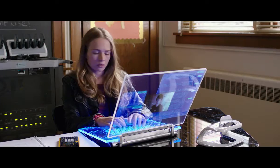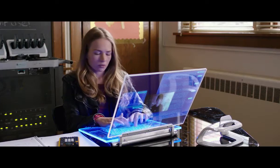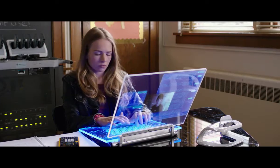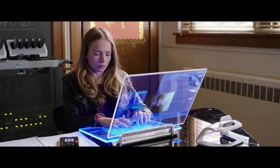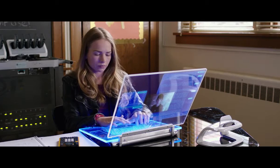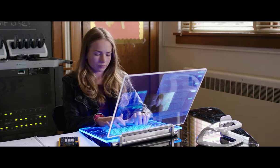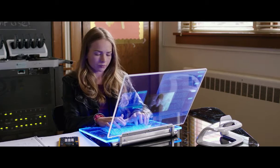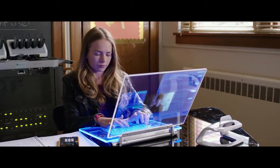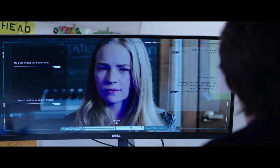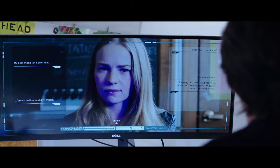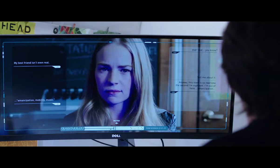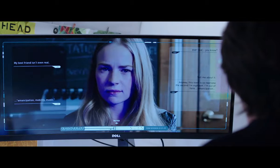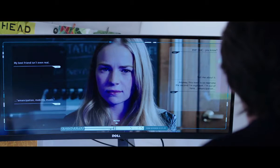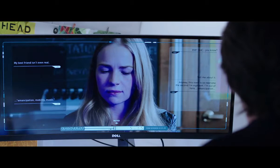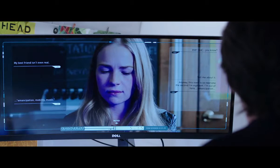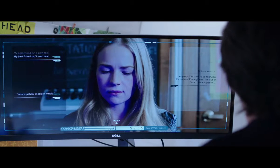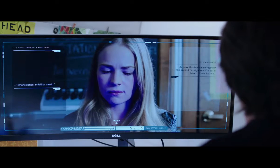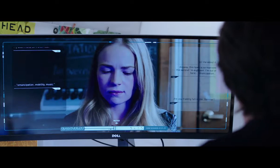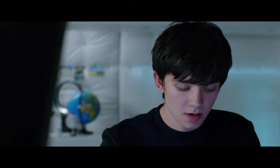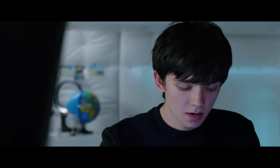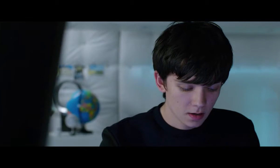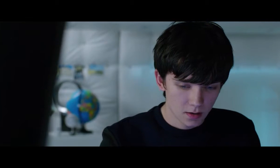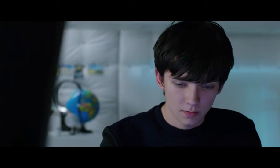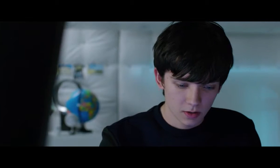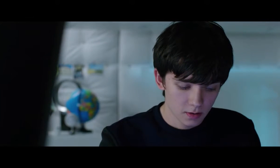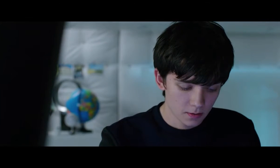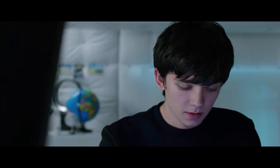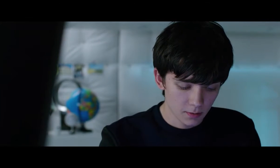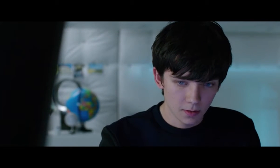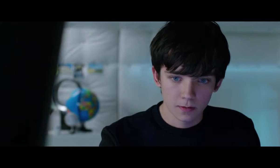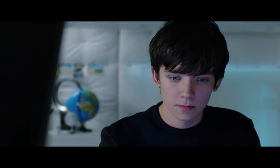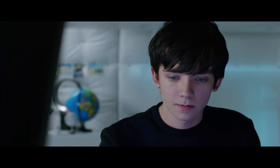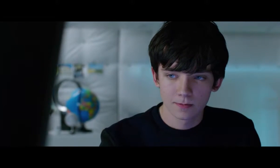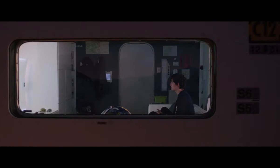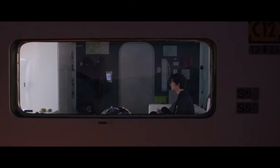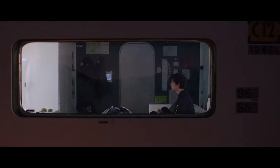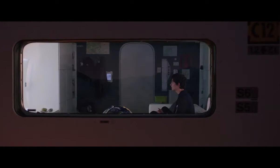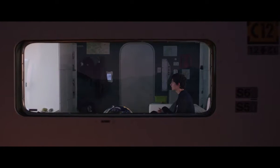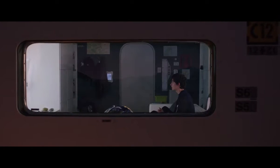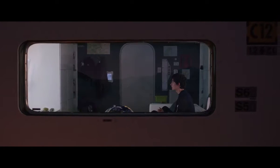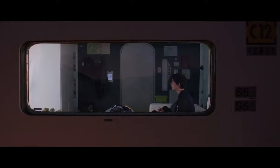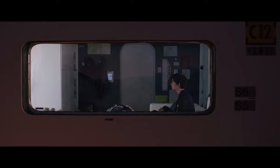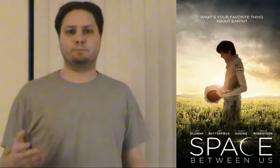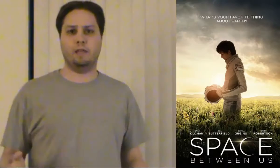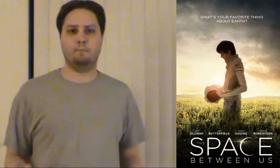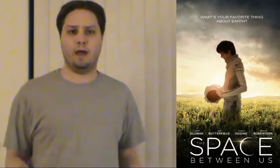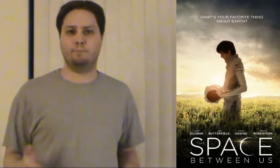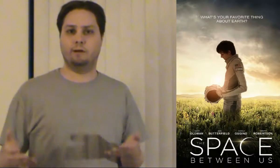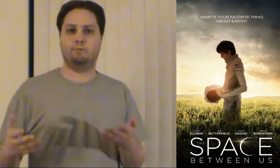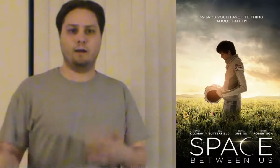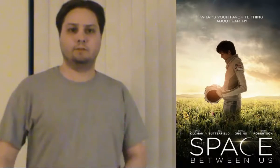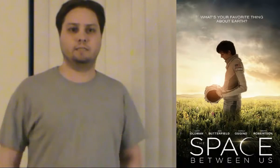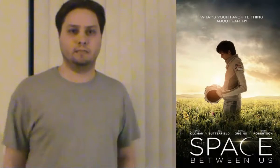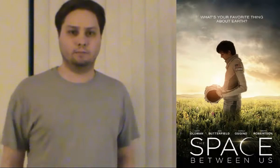love with this girl that he's been chatting with constantly. A foster kid named Tulsa who is played by Britt Robertson.